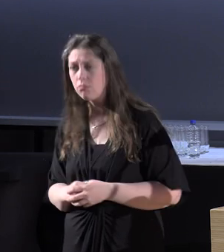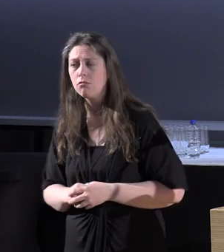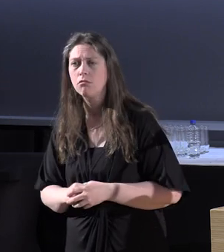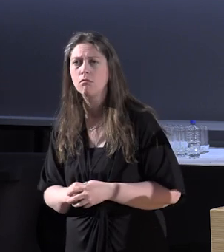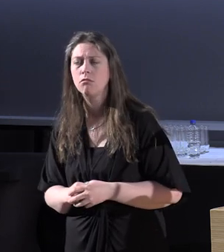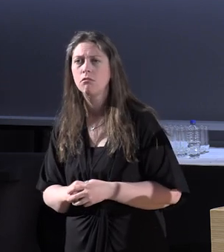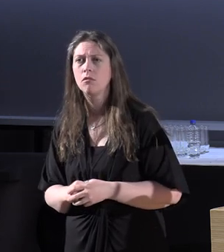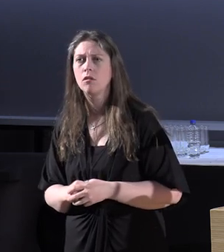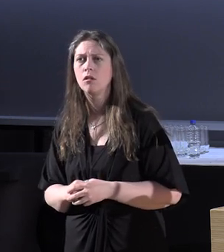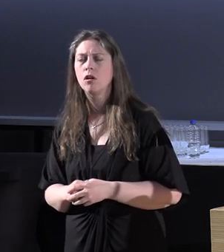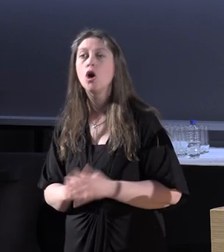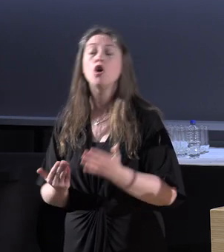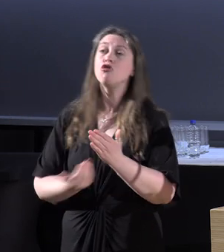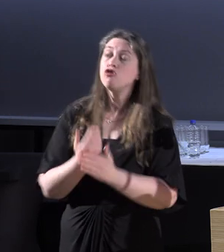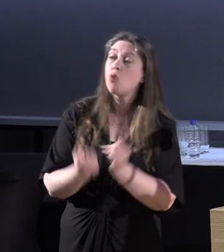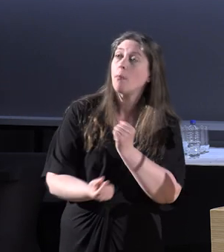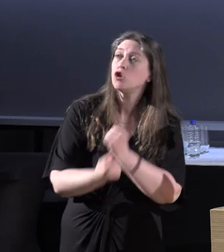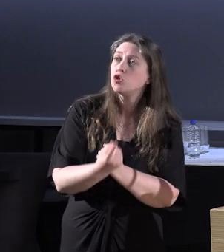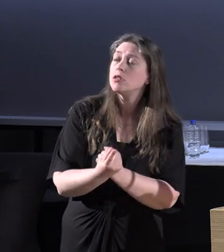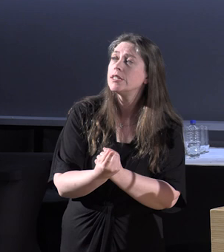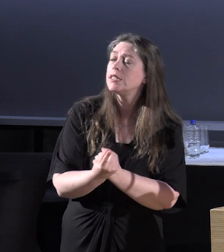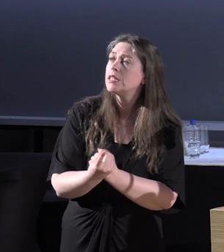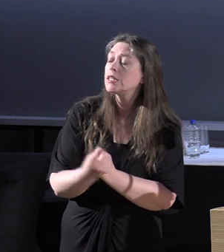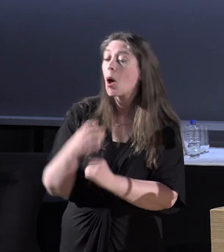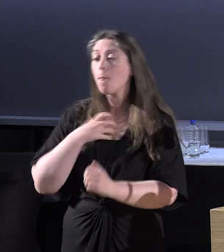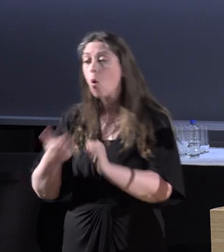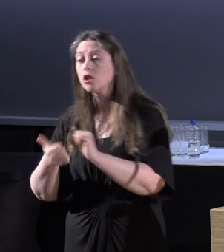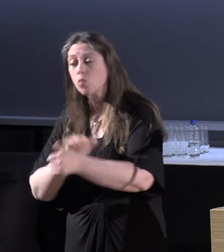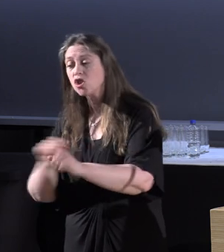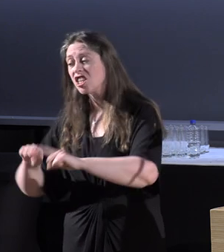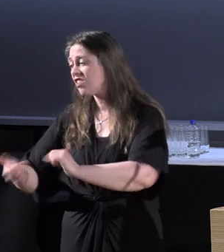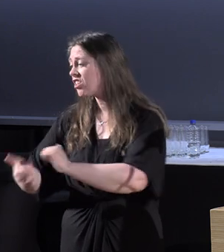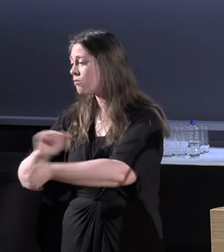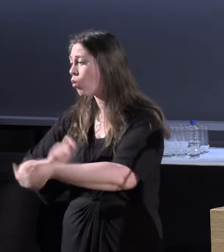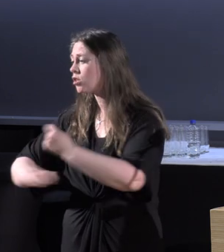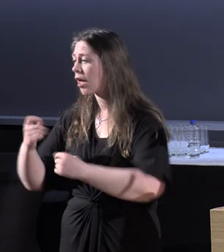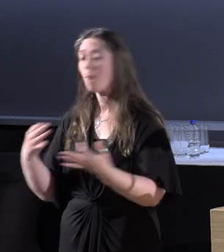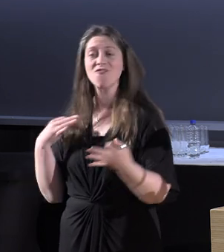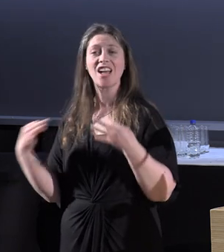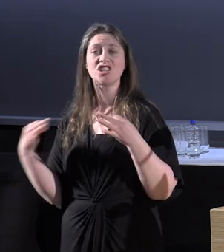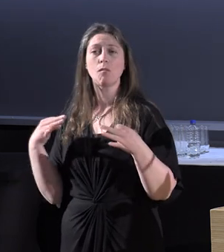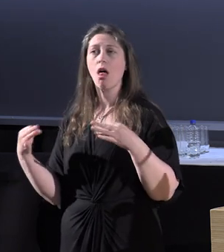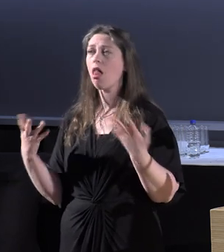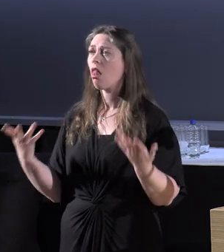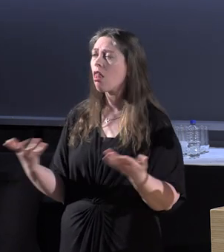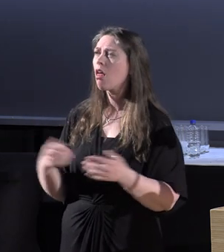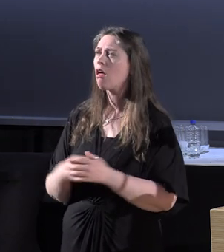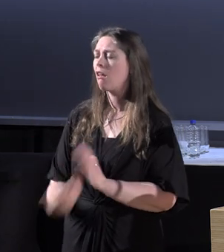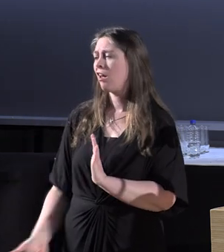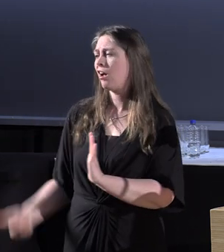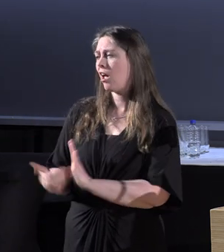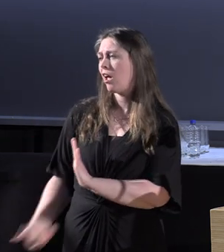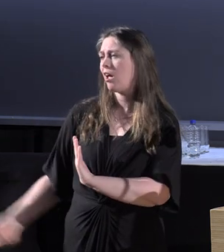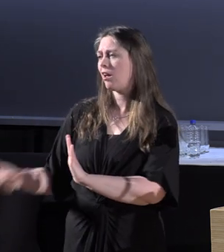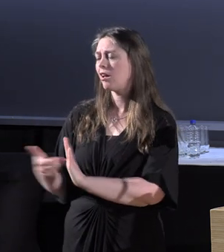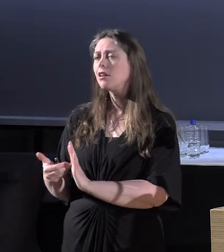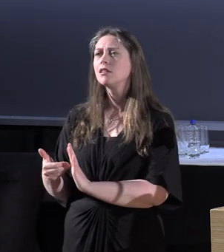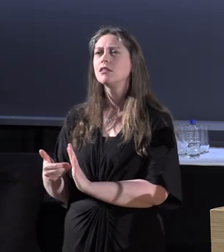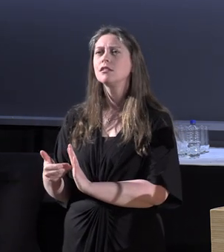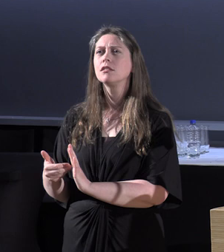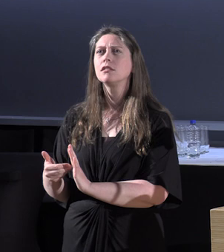there's new opportunities or more different sports become fashionable and so on. With the adding of,